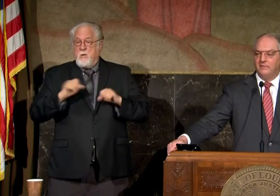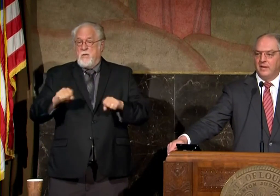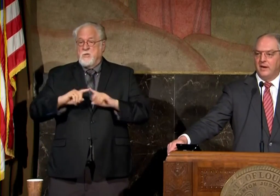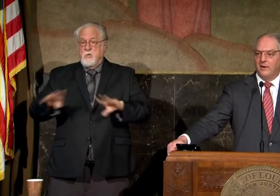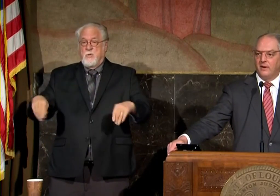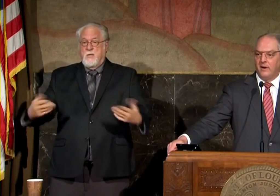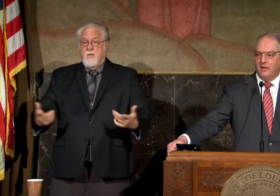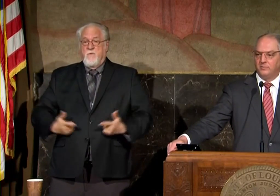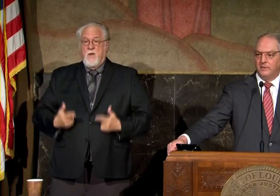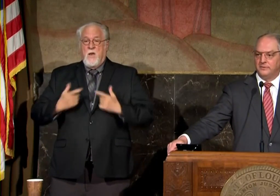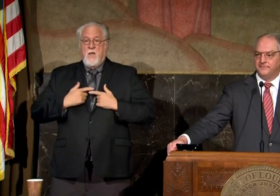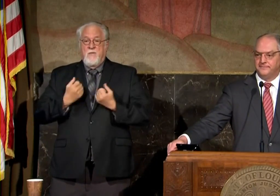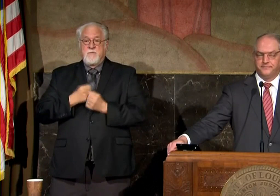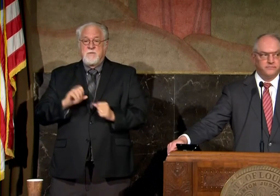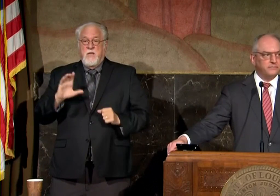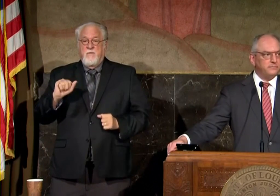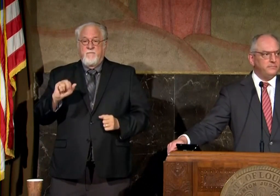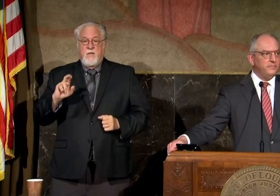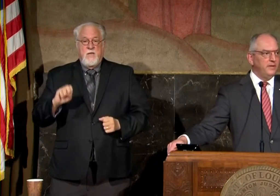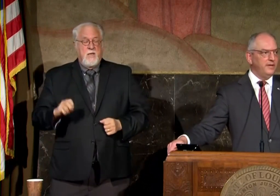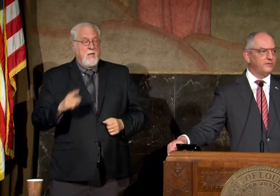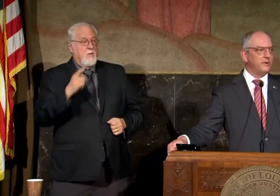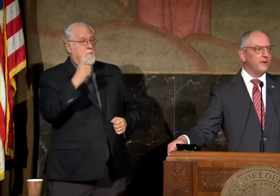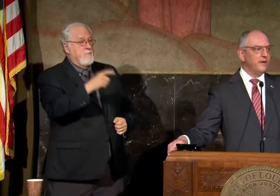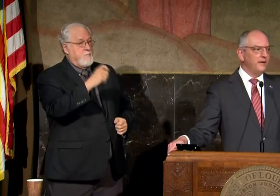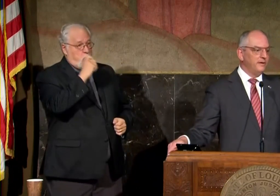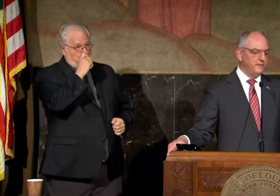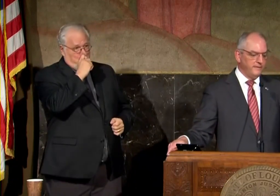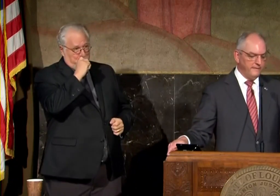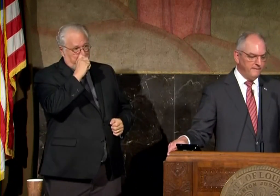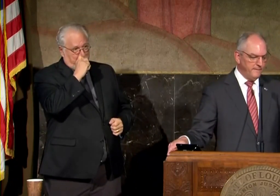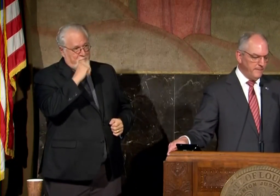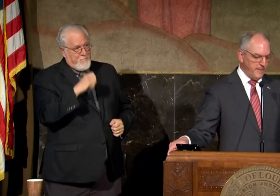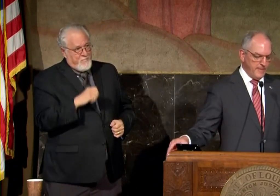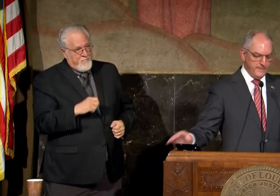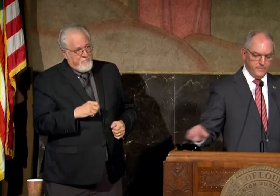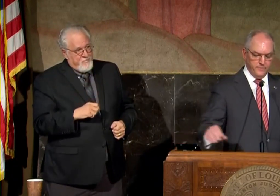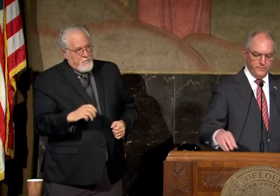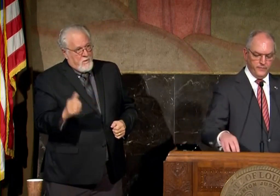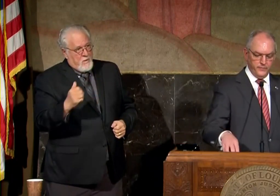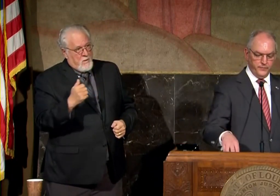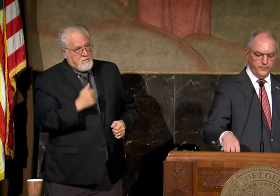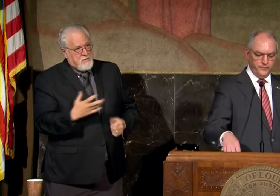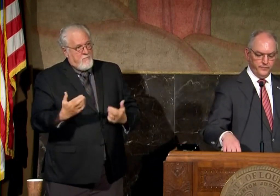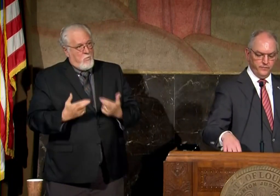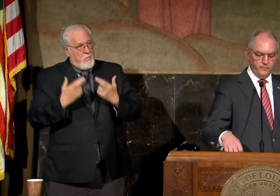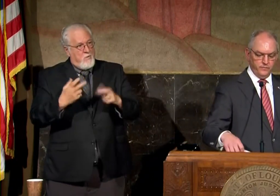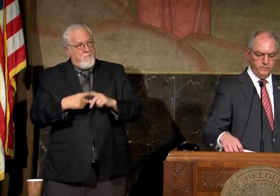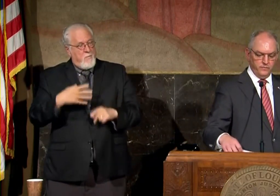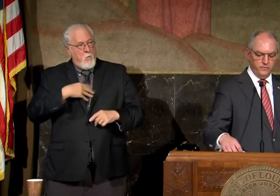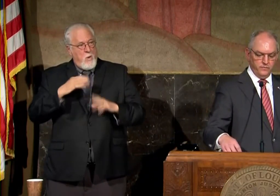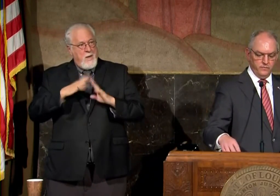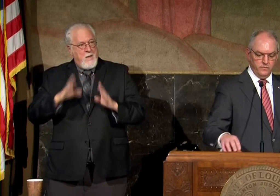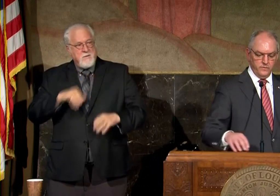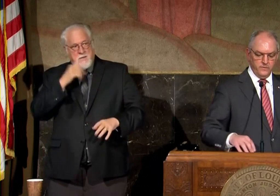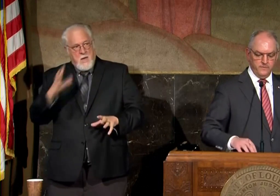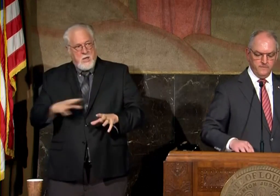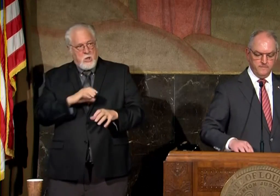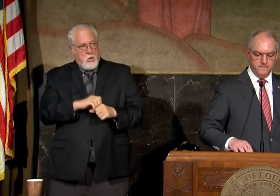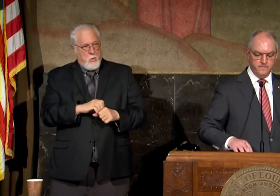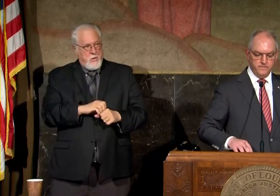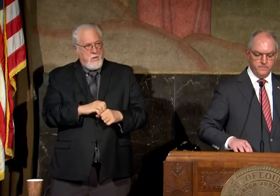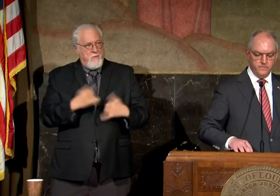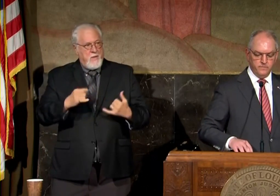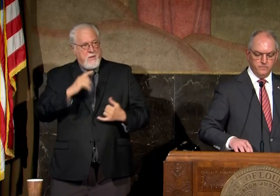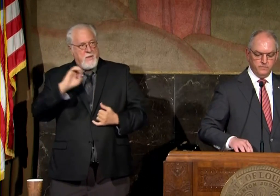life-saving care in our hospitals yes sir there were a number of recommendations from the white house that were not included in the current